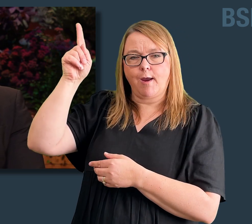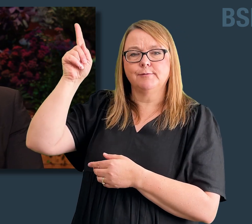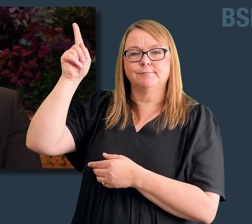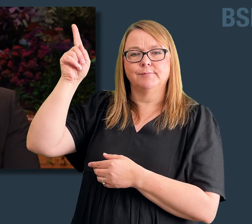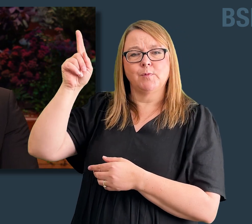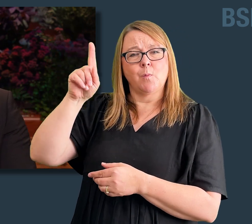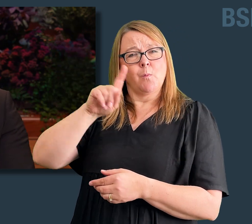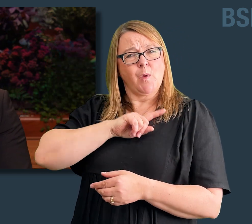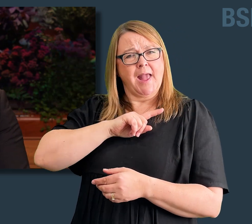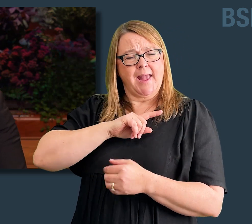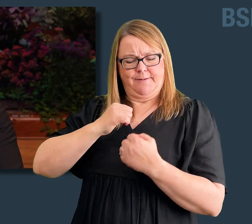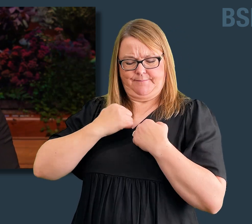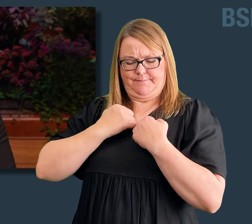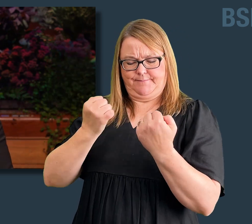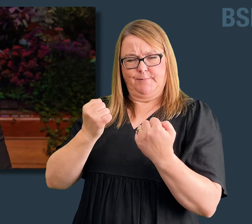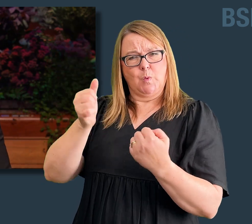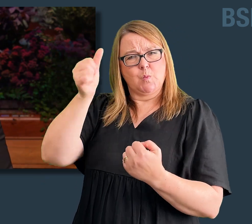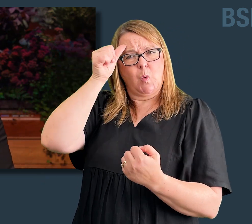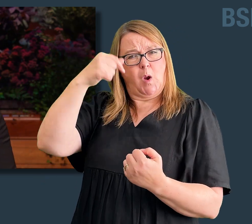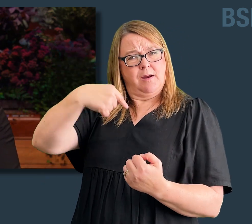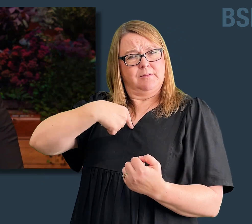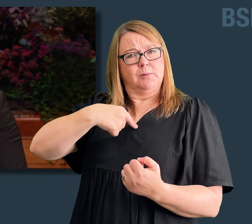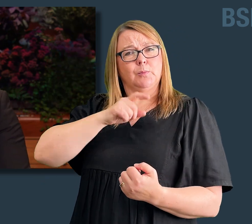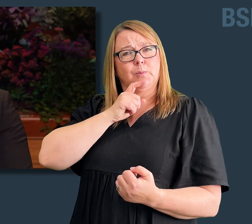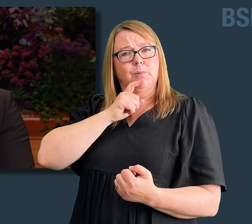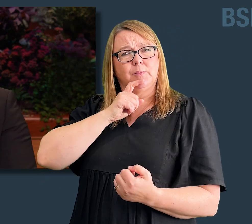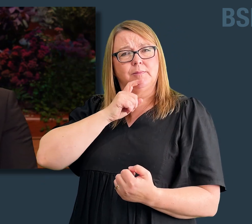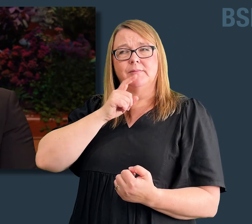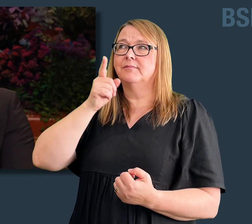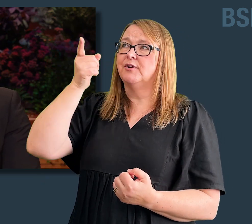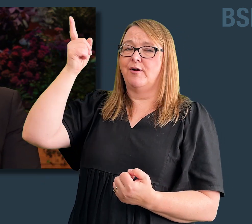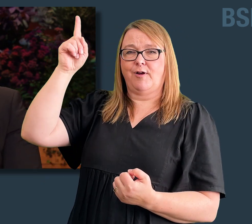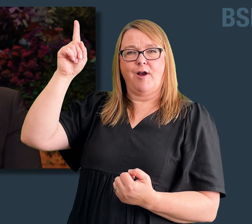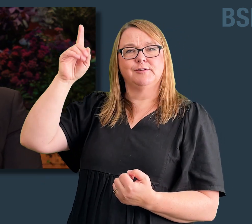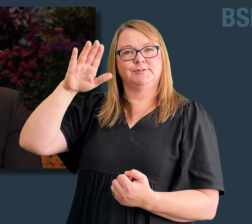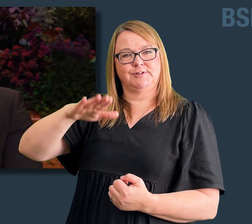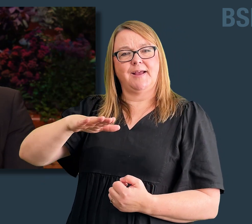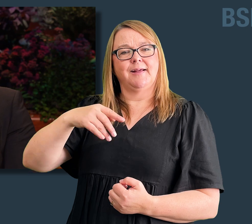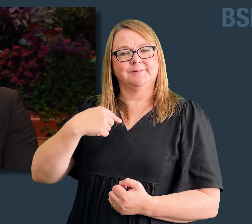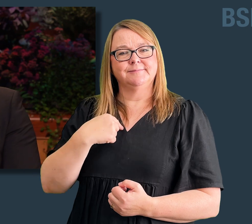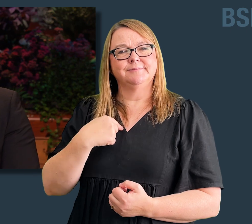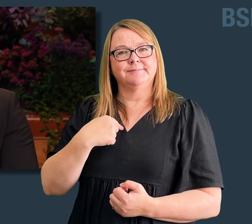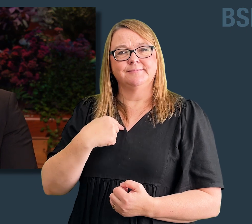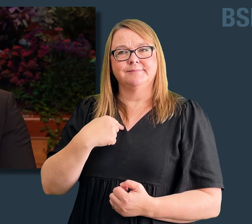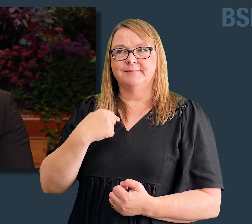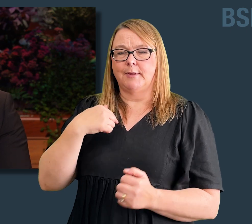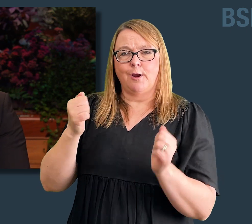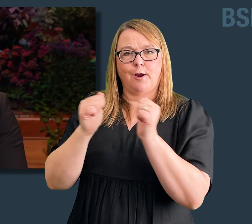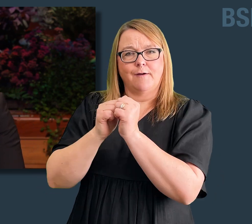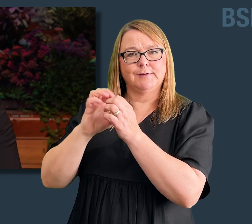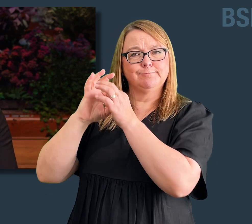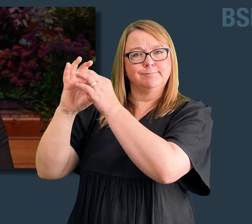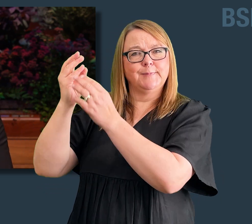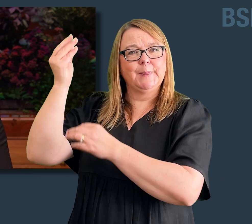Likely defining themselves as a child of God, a child of the covenant, and a disciple of Jesus Christ.